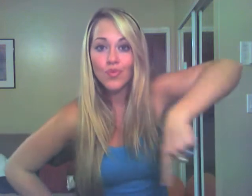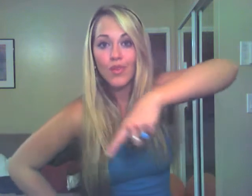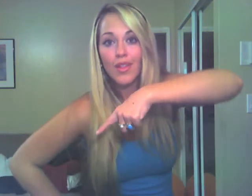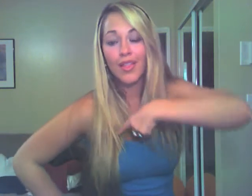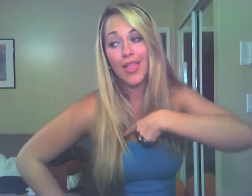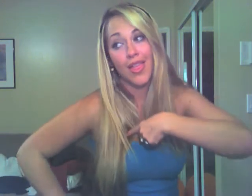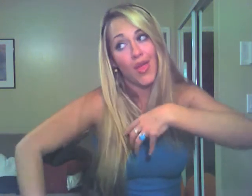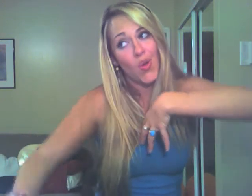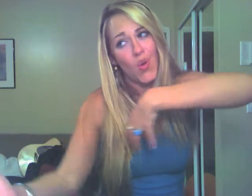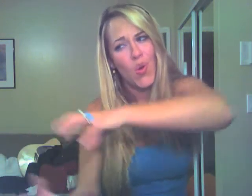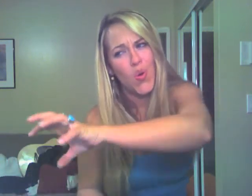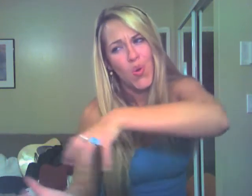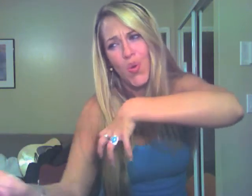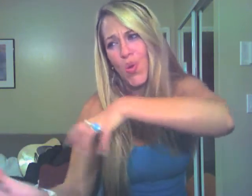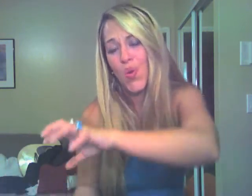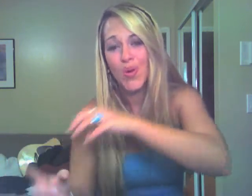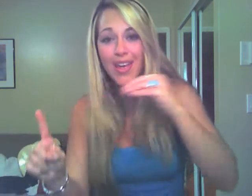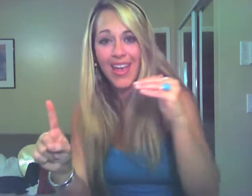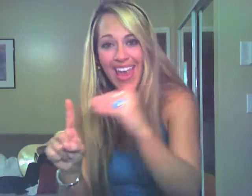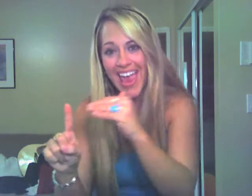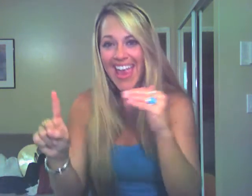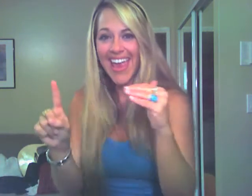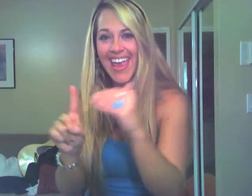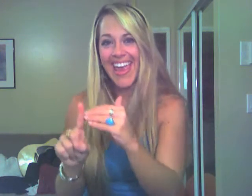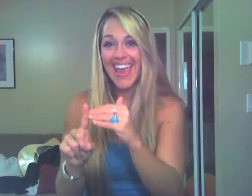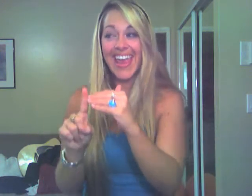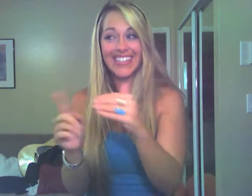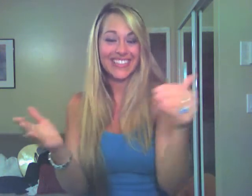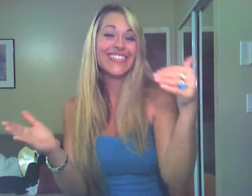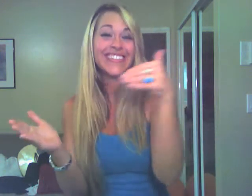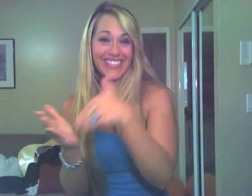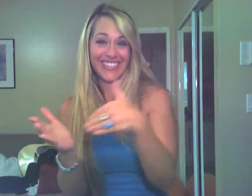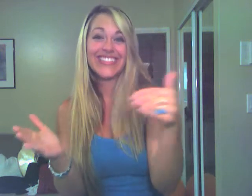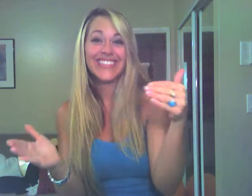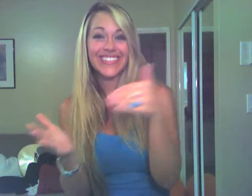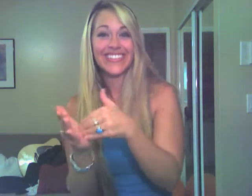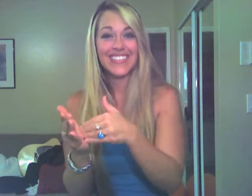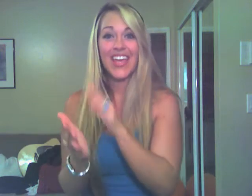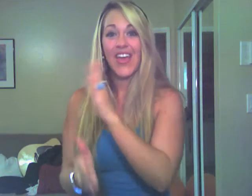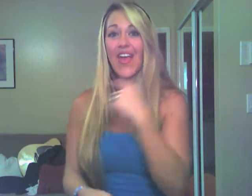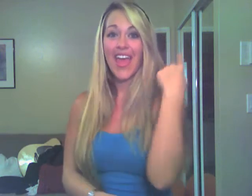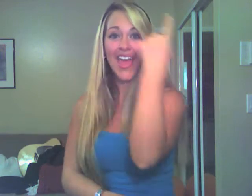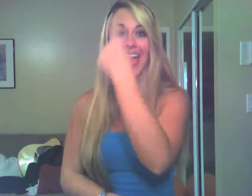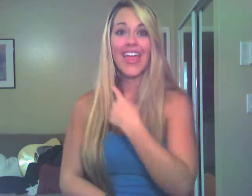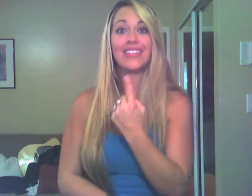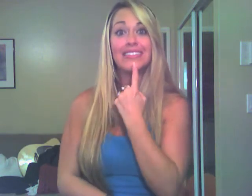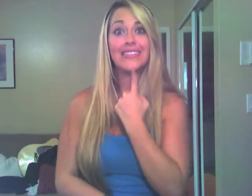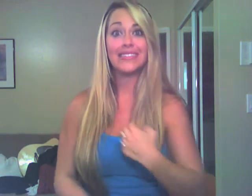We laugh and hang it over her head, right above her halo. Her face turns red when